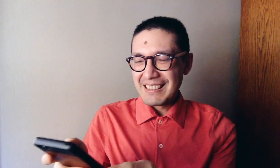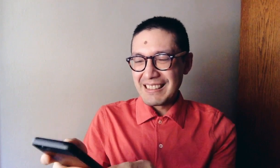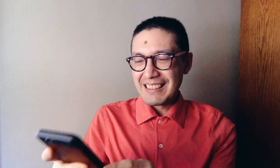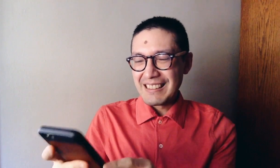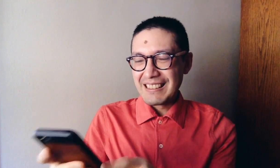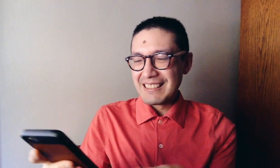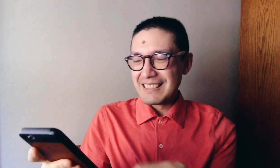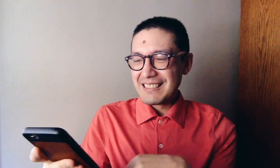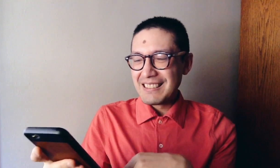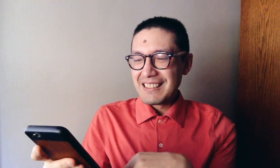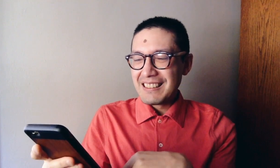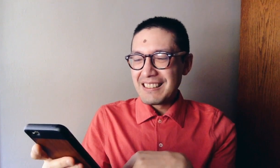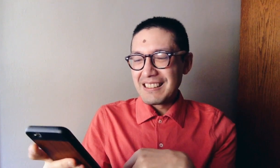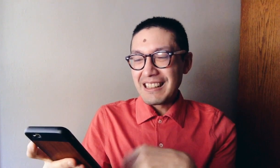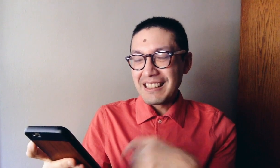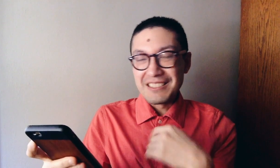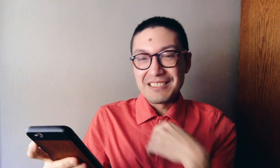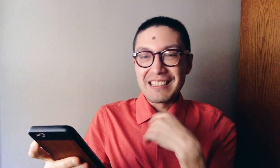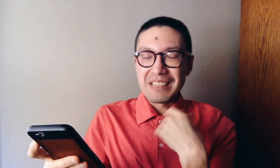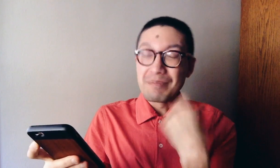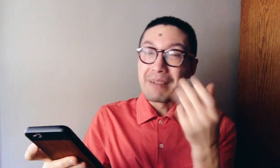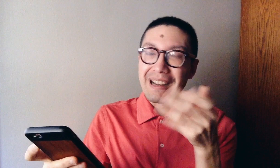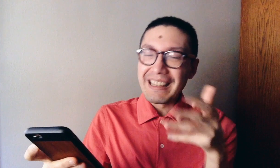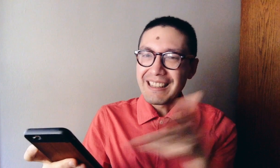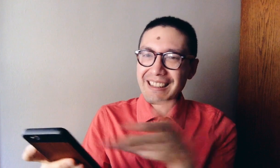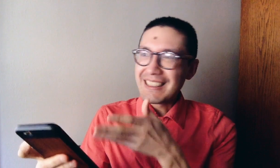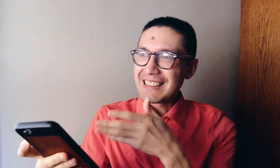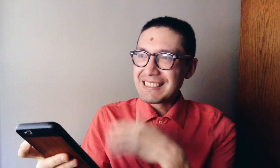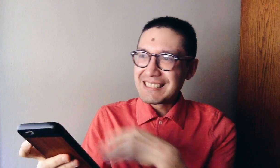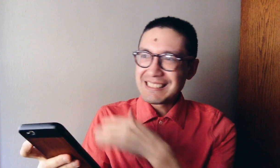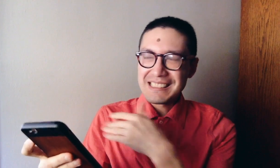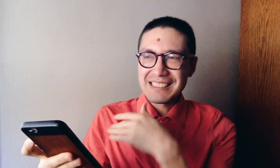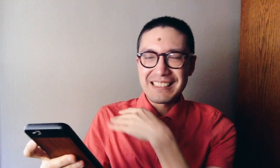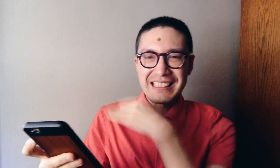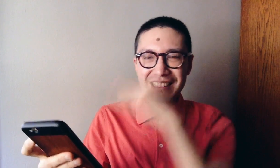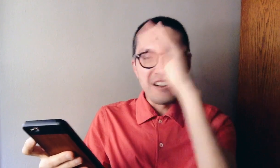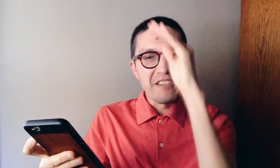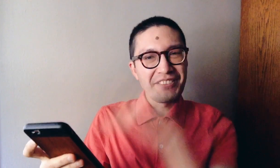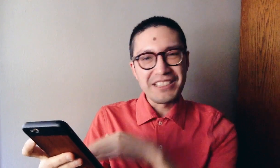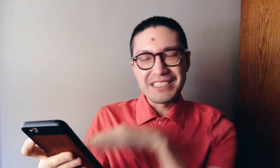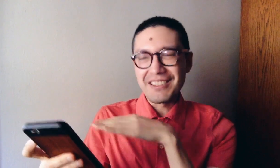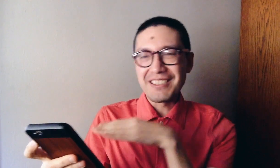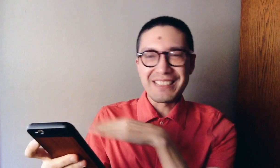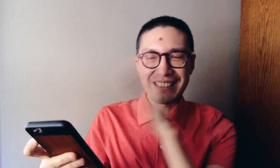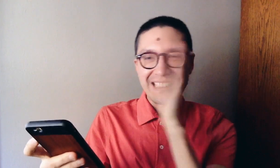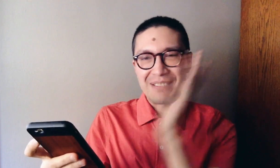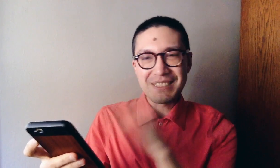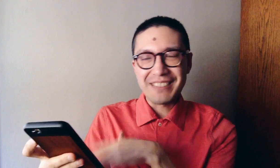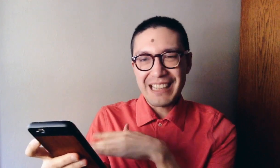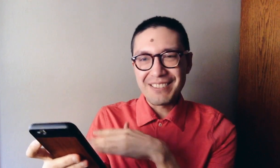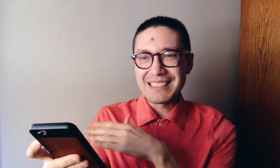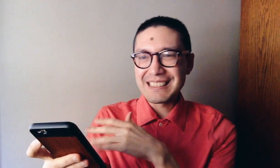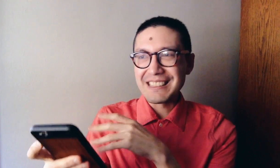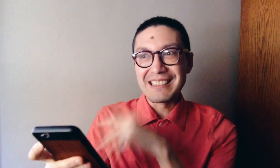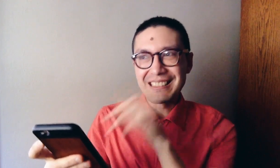and, uh, uh, could do like buying guides, like overviews of all the different types of cameras so you can,